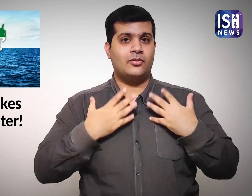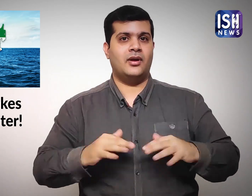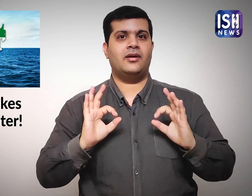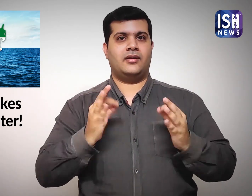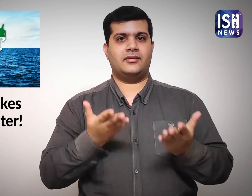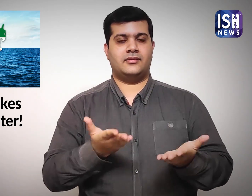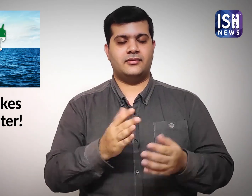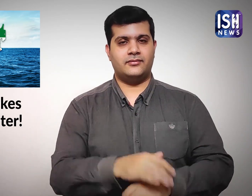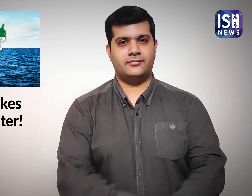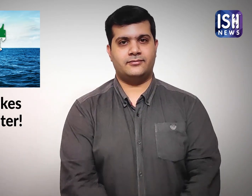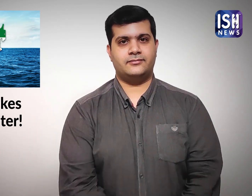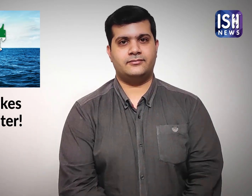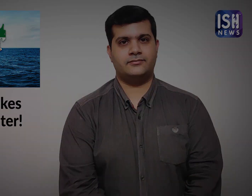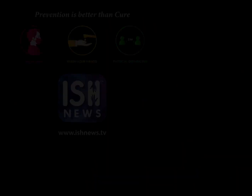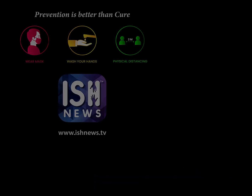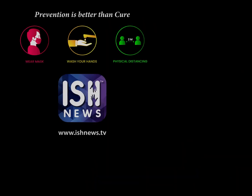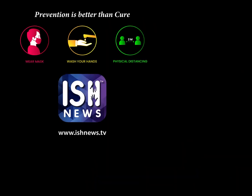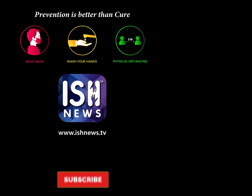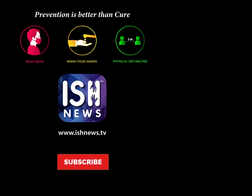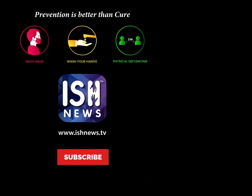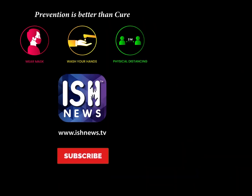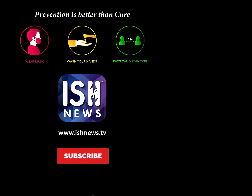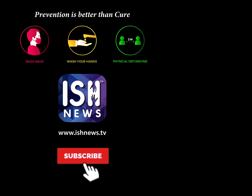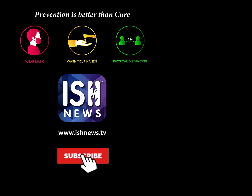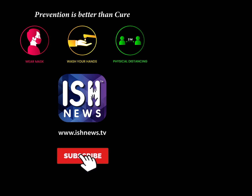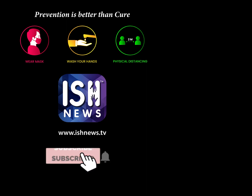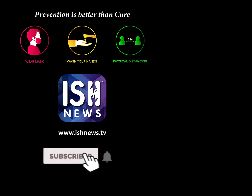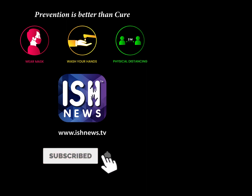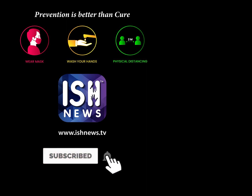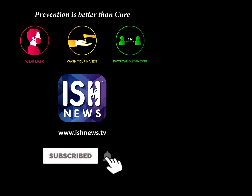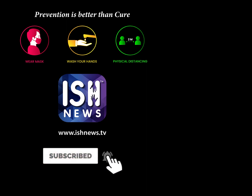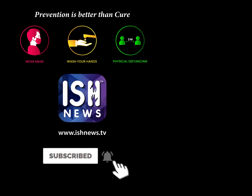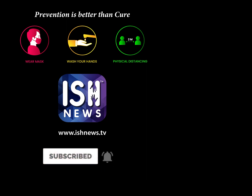much